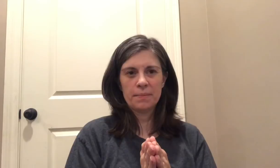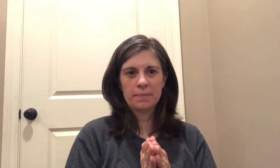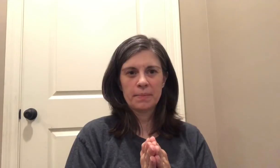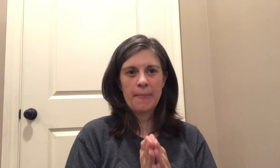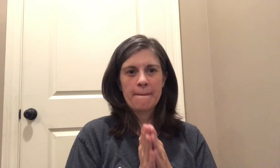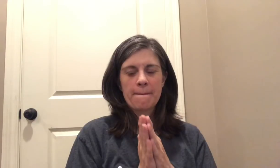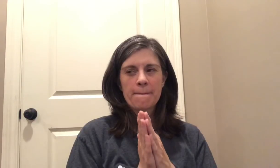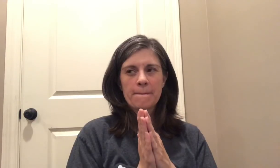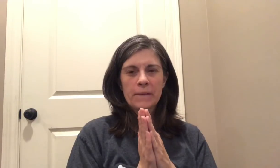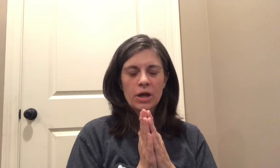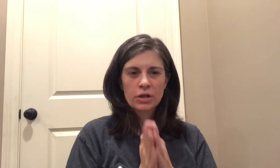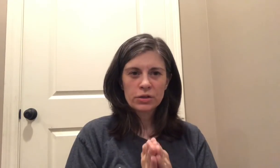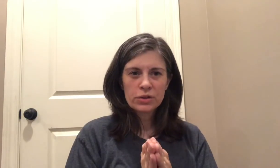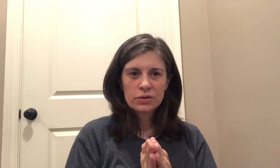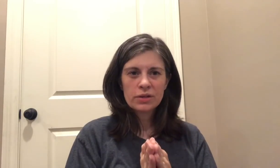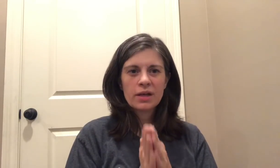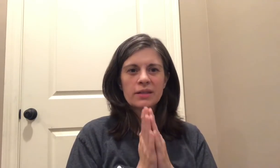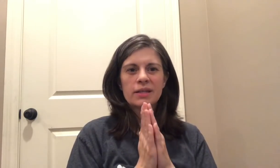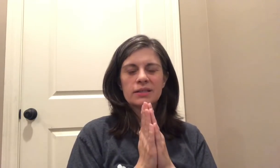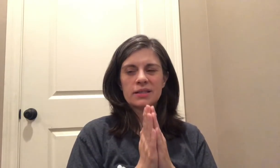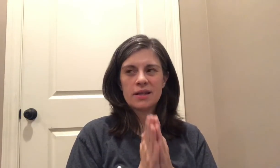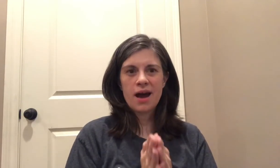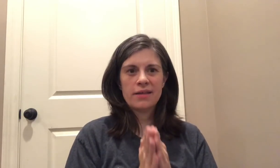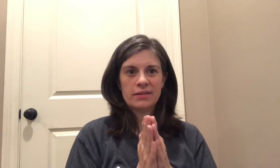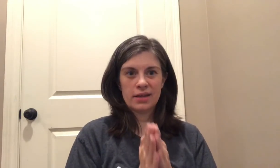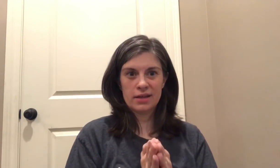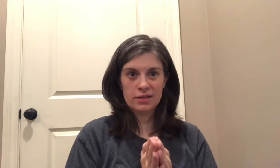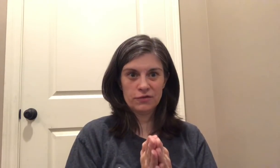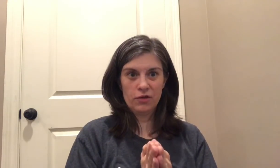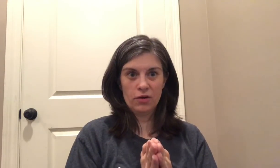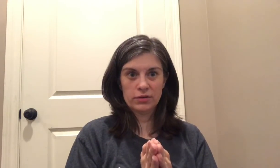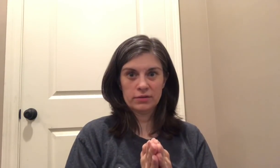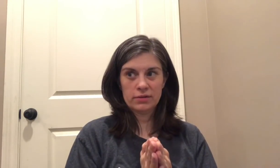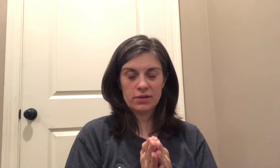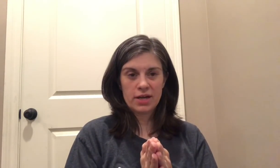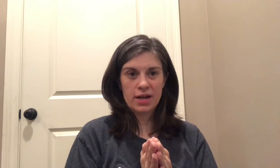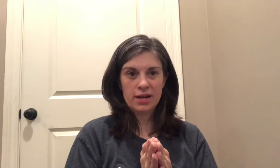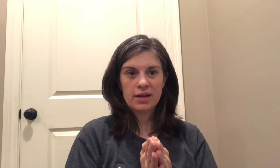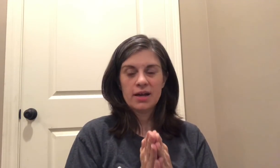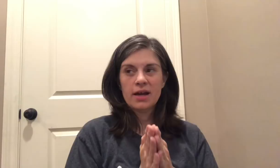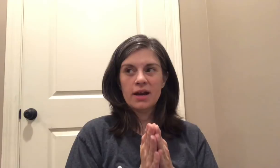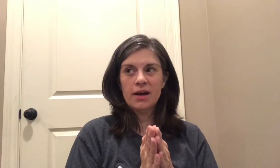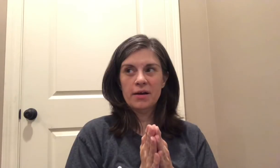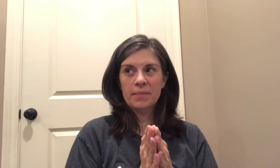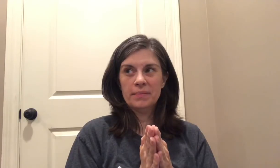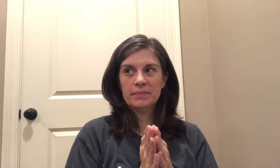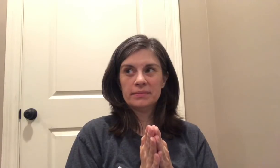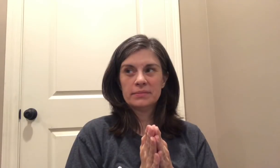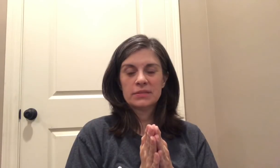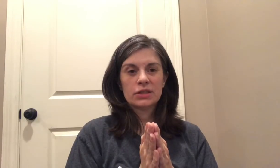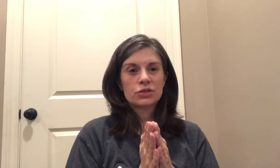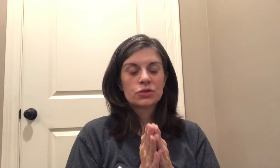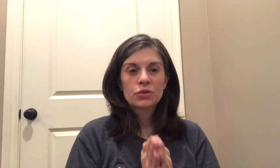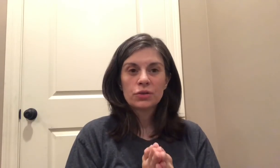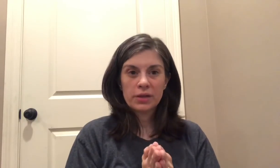conclude that it's not the kid's fault okay um it's truly